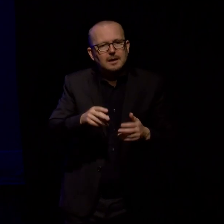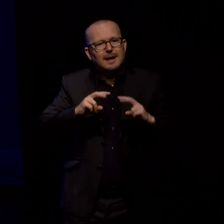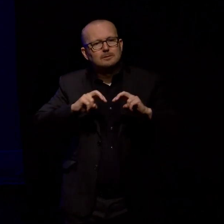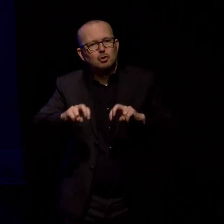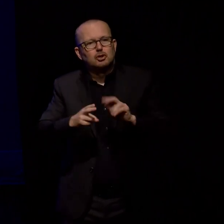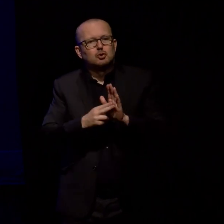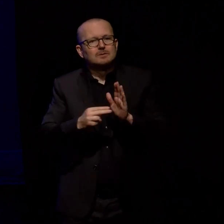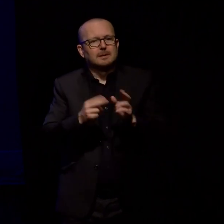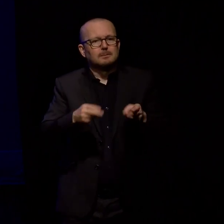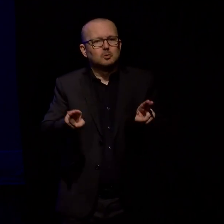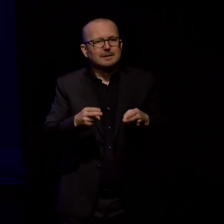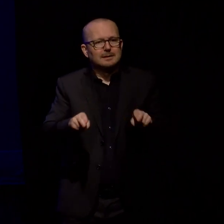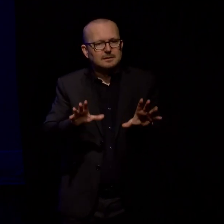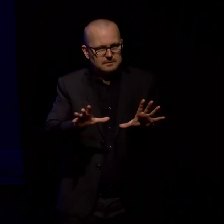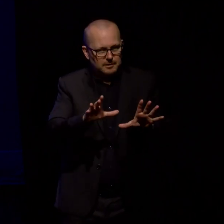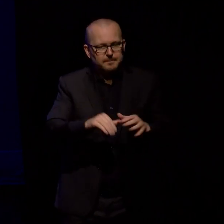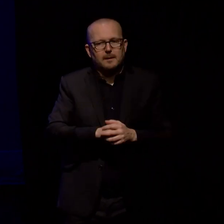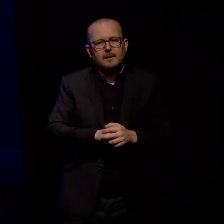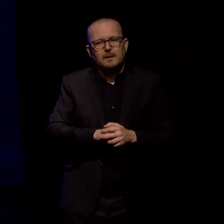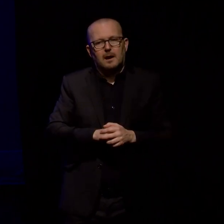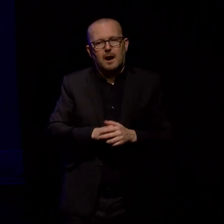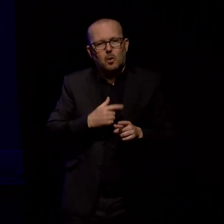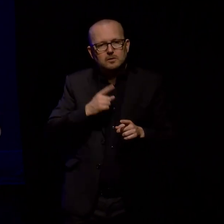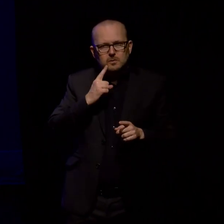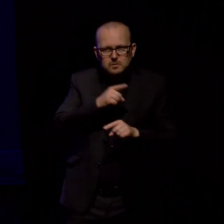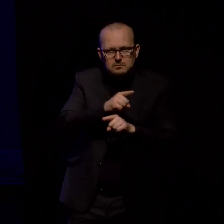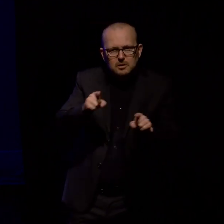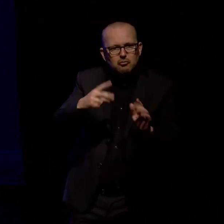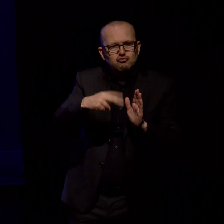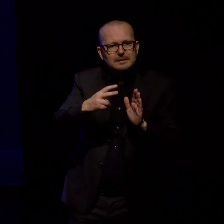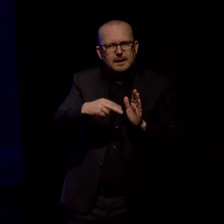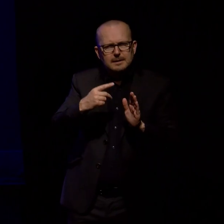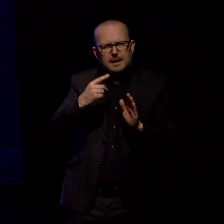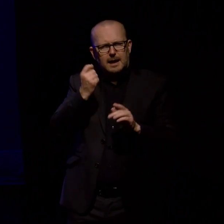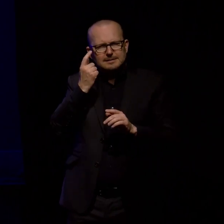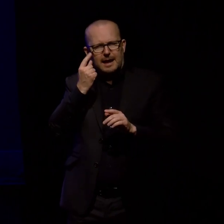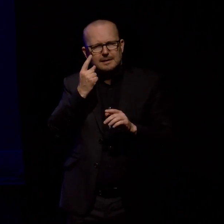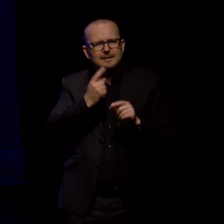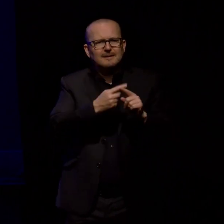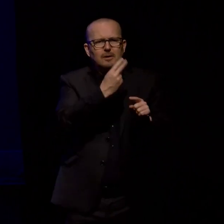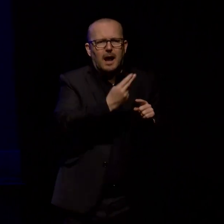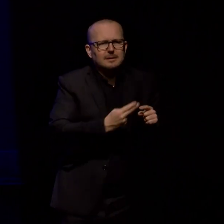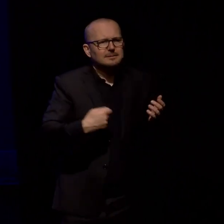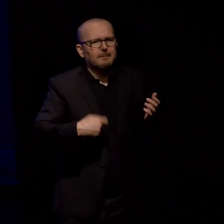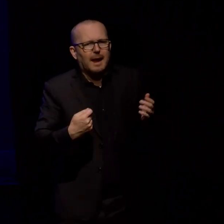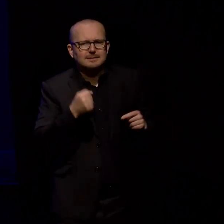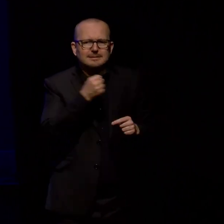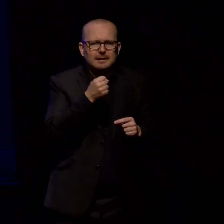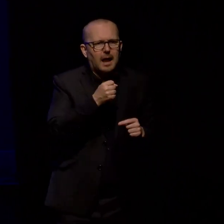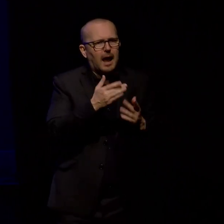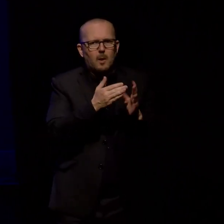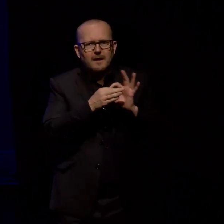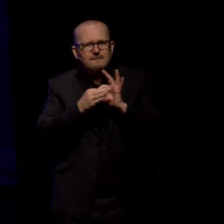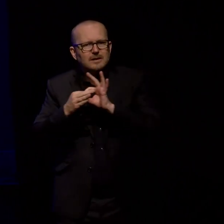something that would help a reader see some of the ways that these artists fit together and the things that they create to do too.